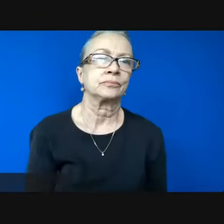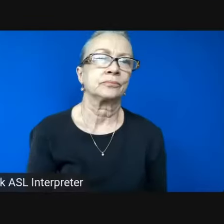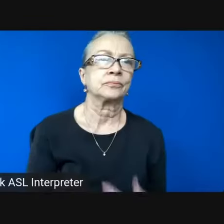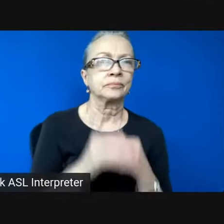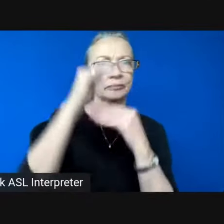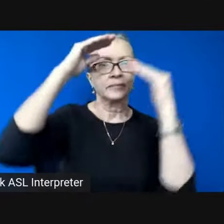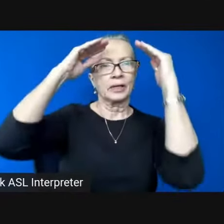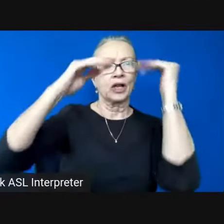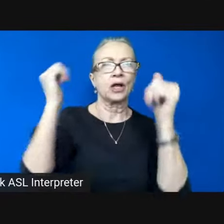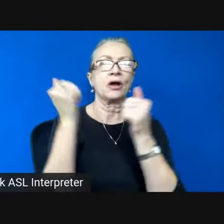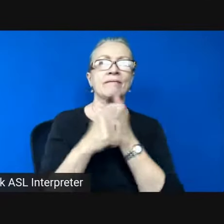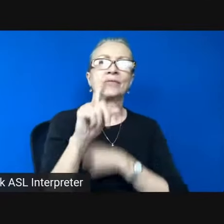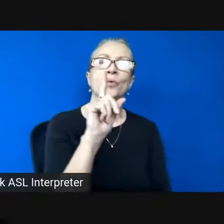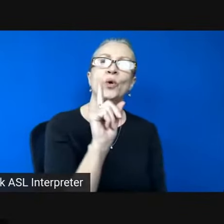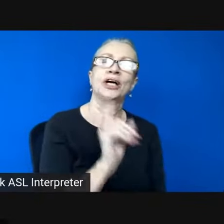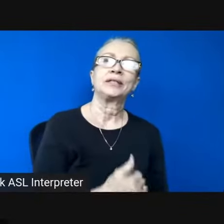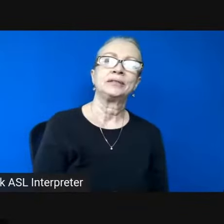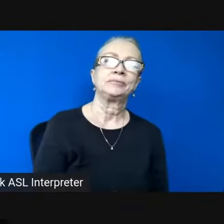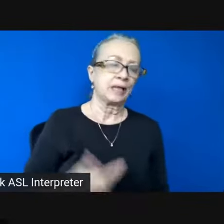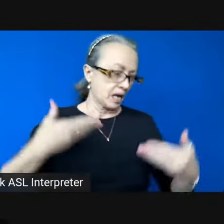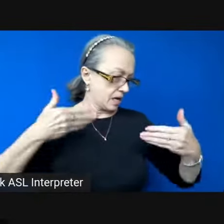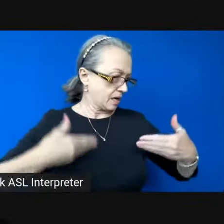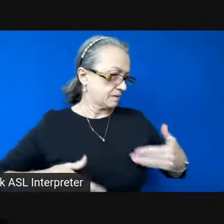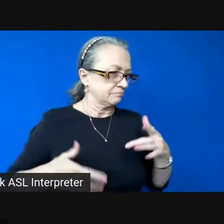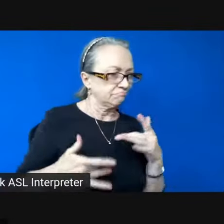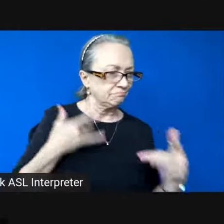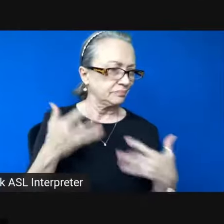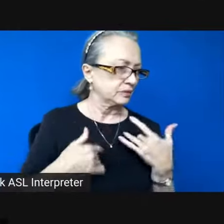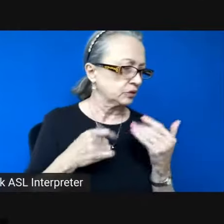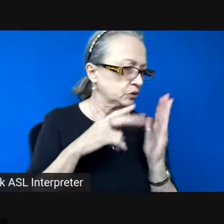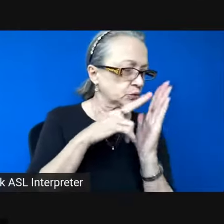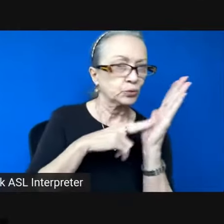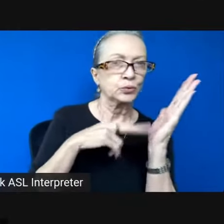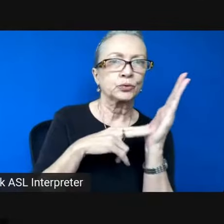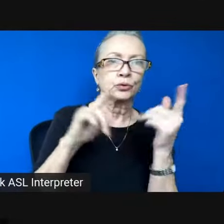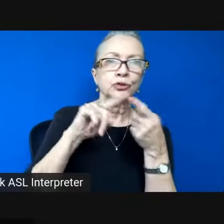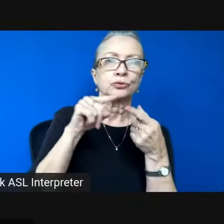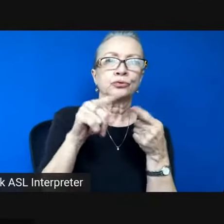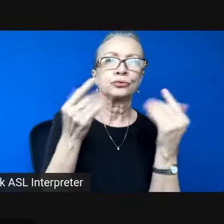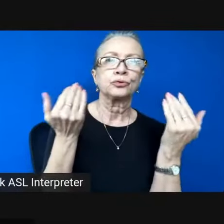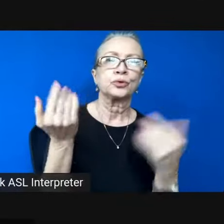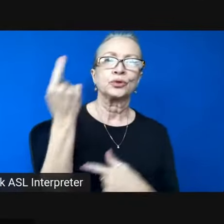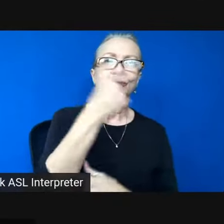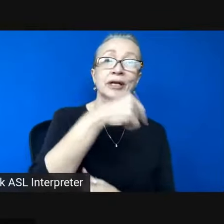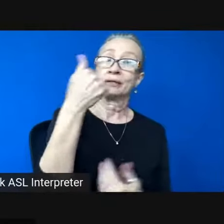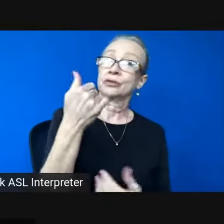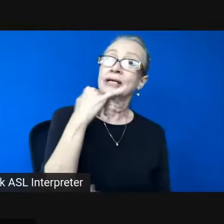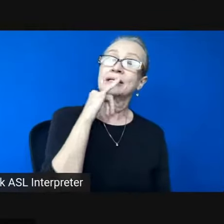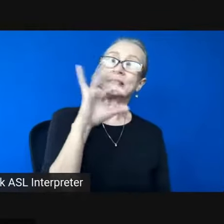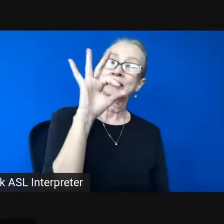Hello, everyone. I am so excited to be reading to you today. It is February